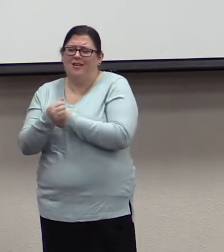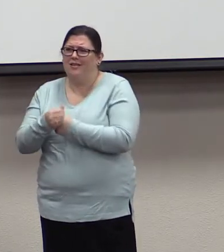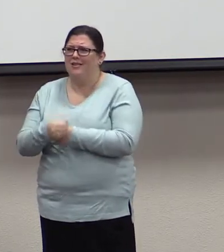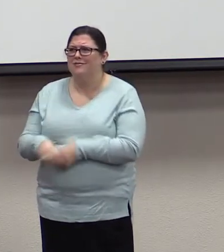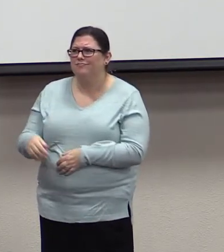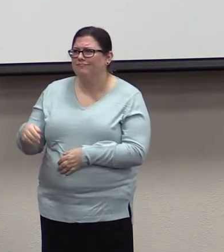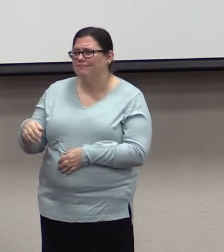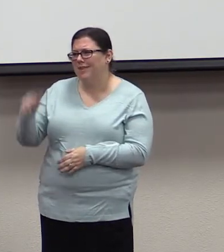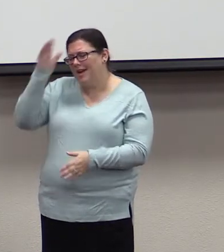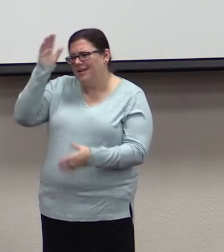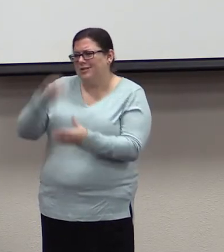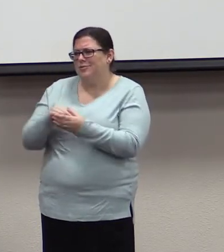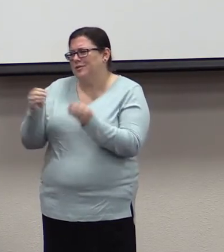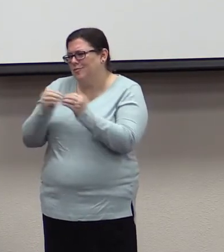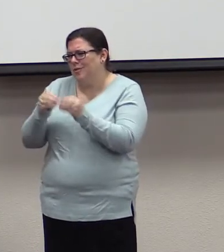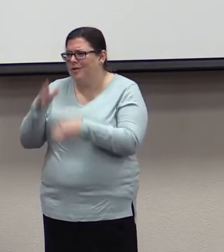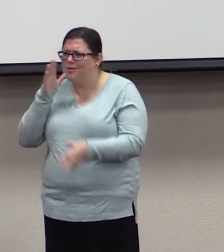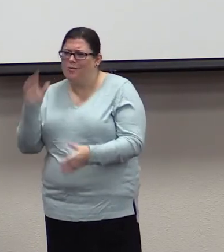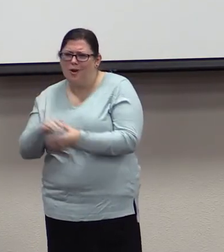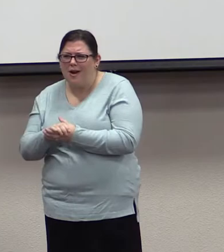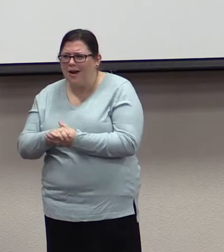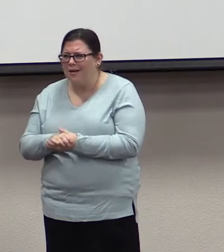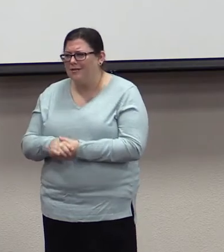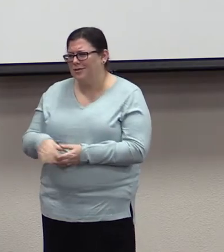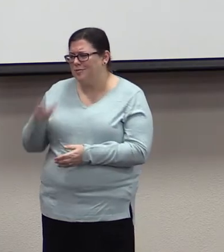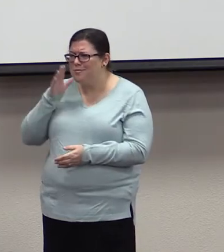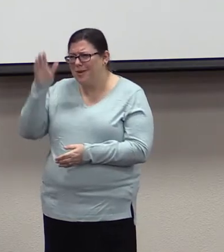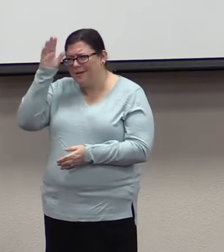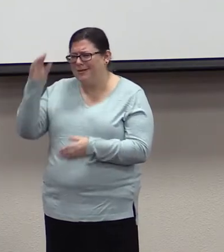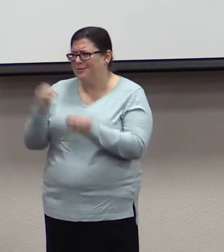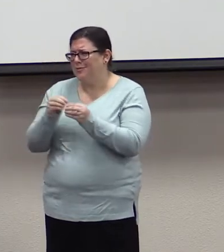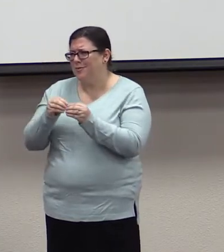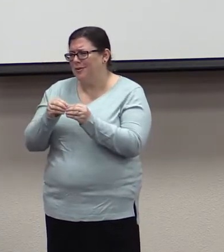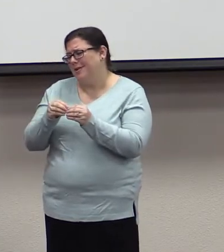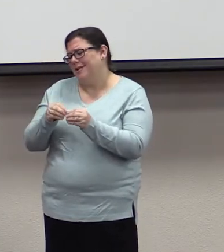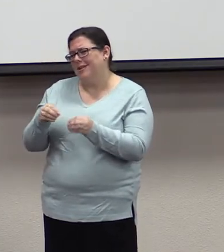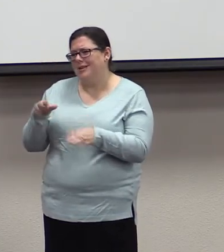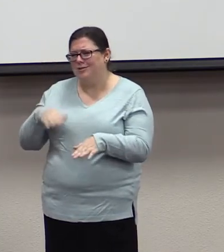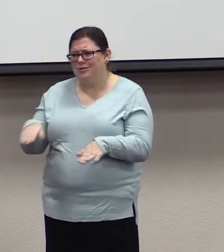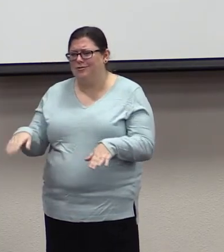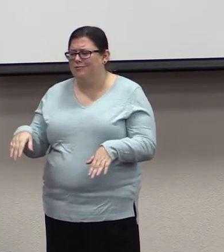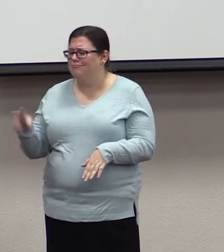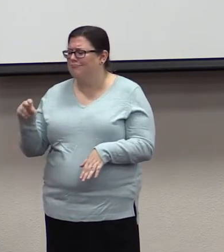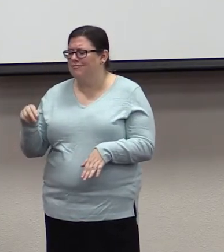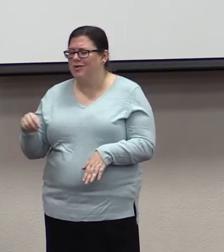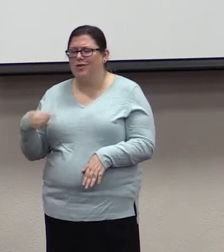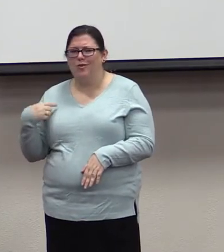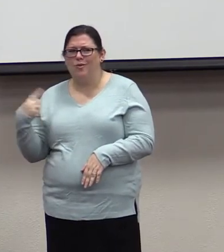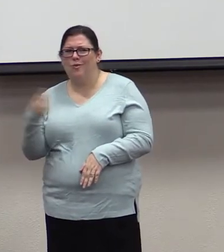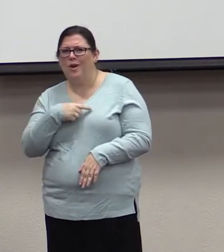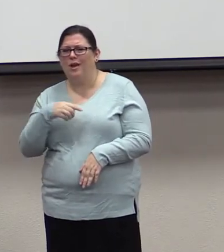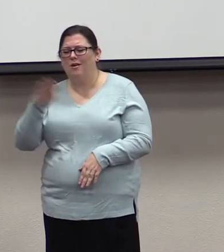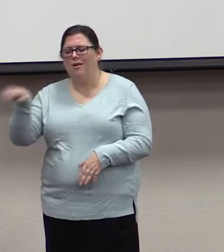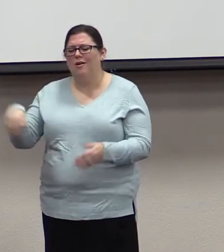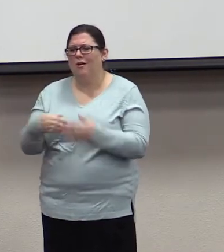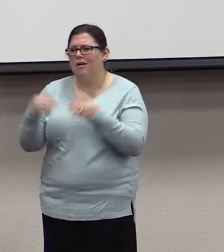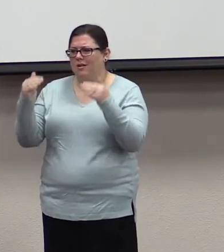We are equal in his eyes. And he commands us all to do the same thing.